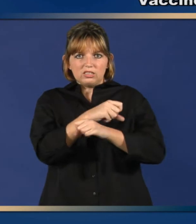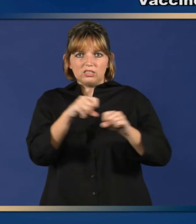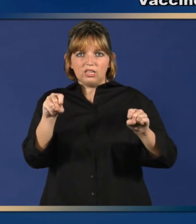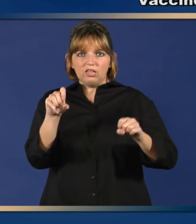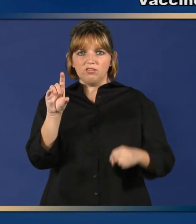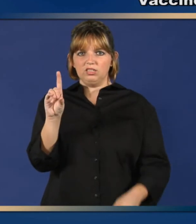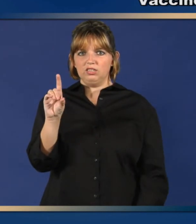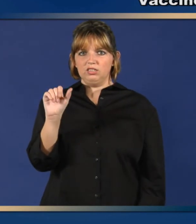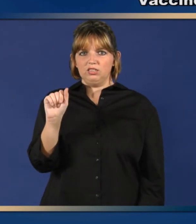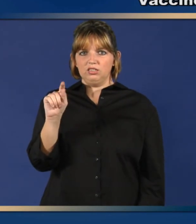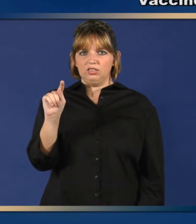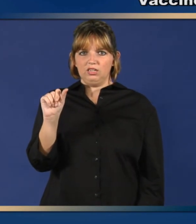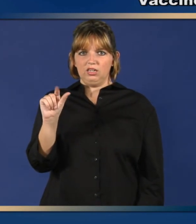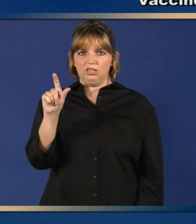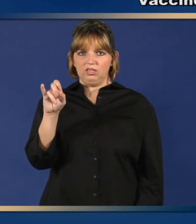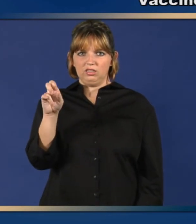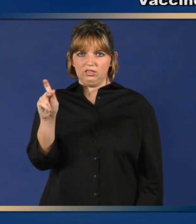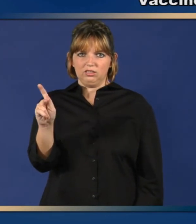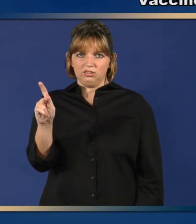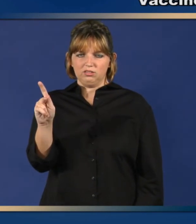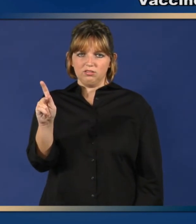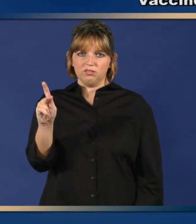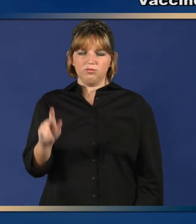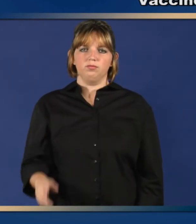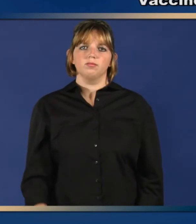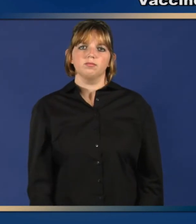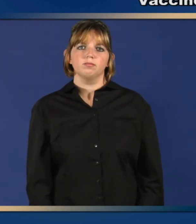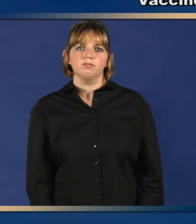from the records of thousands of children.